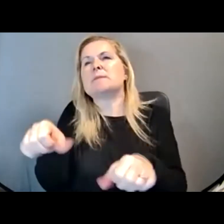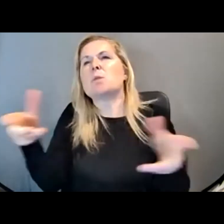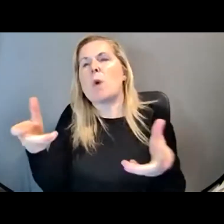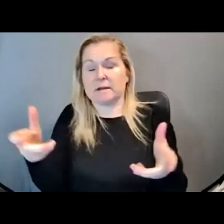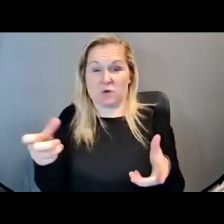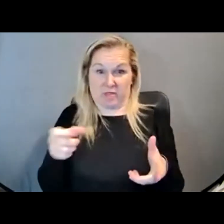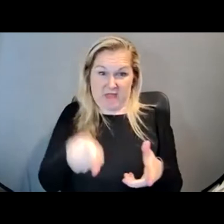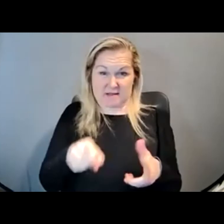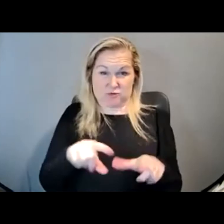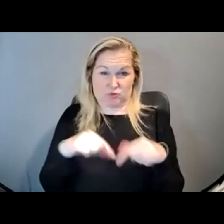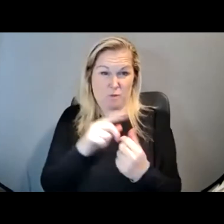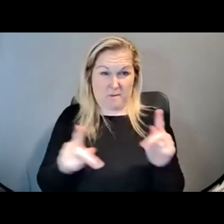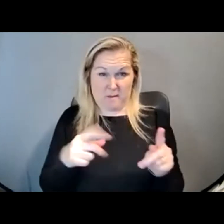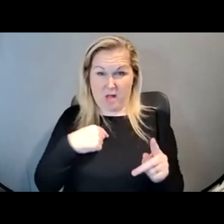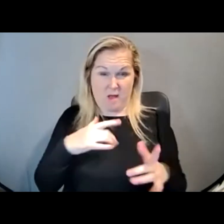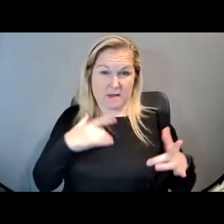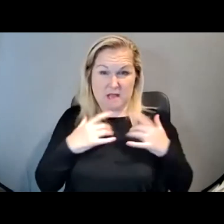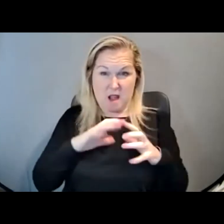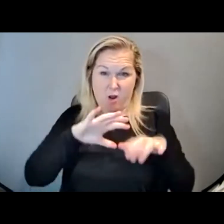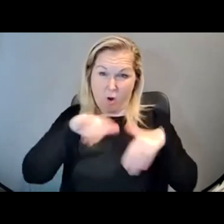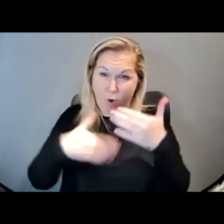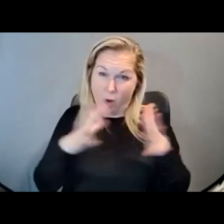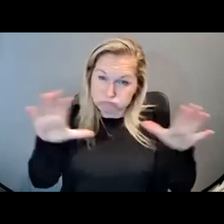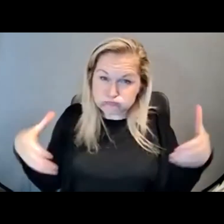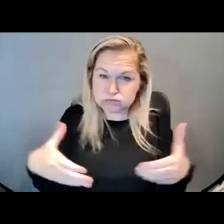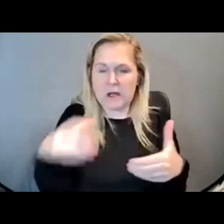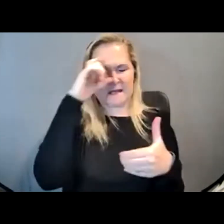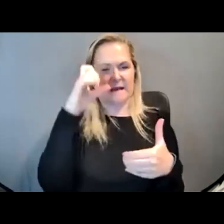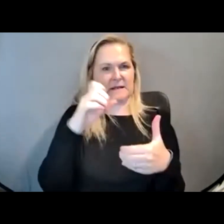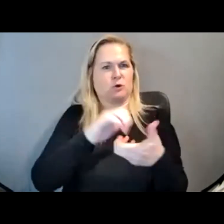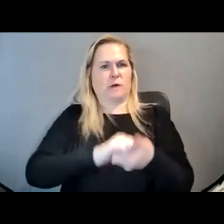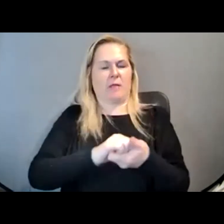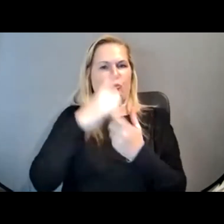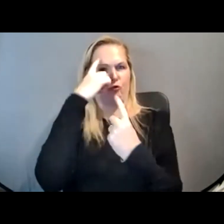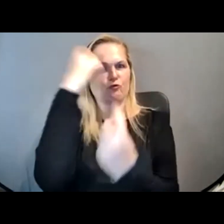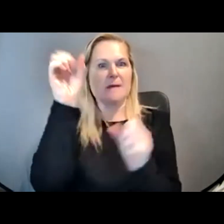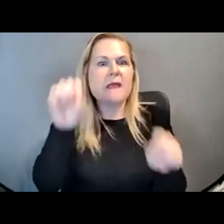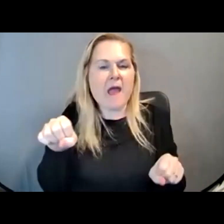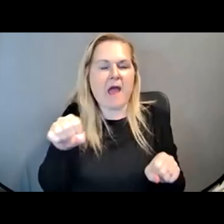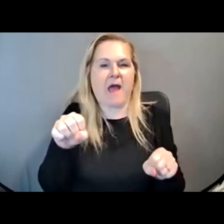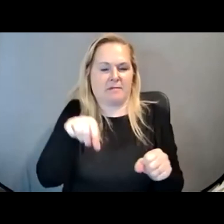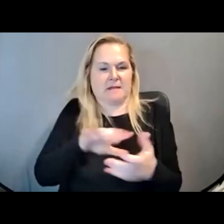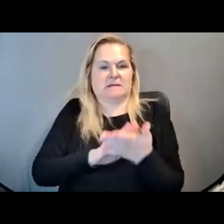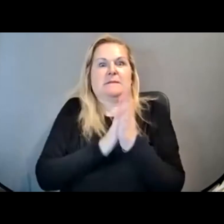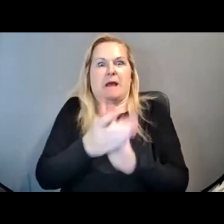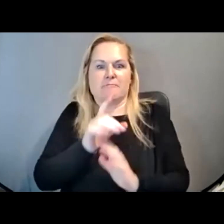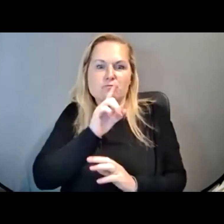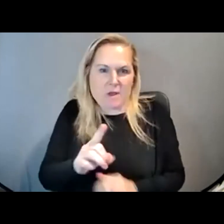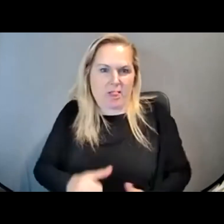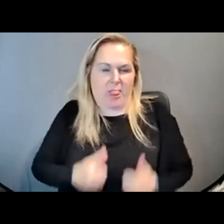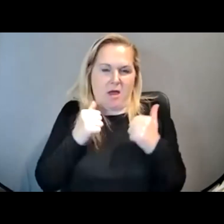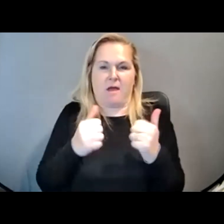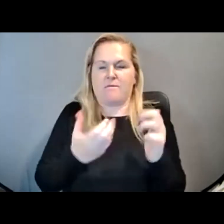excited about us coming together because I think we can dream that up, and we can make some of this a reality, whether it's through healthcare,